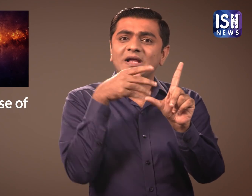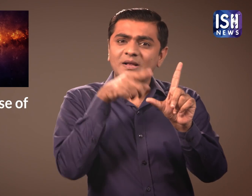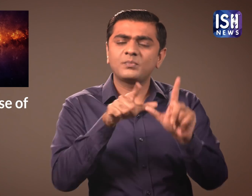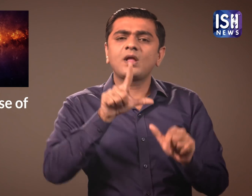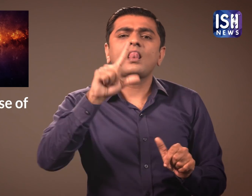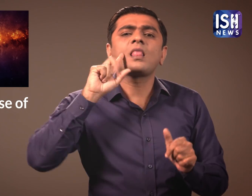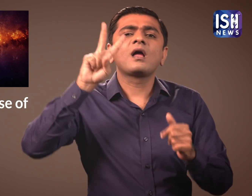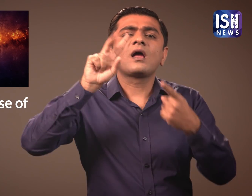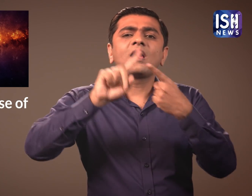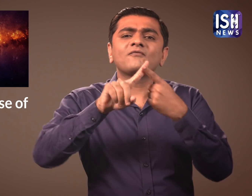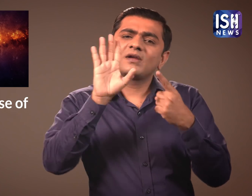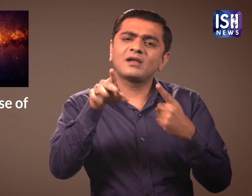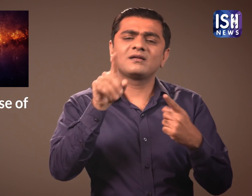within the confines of your home.